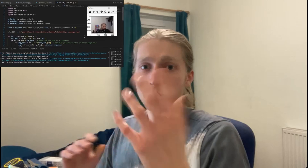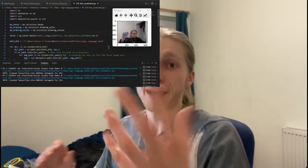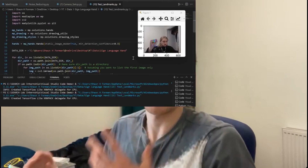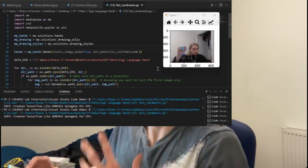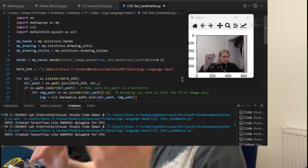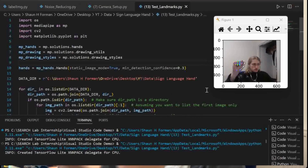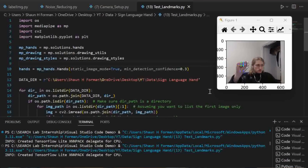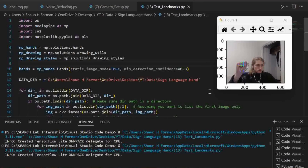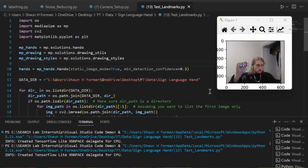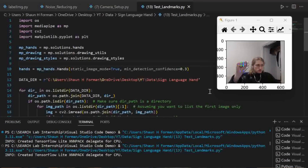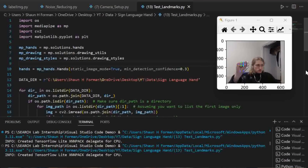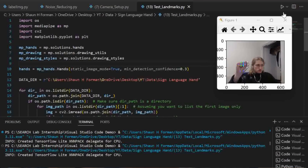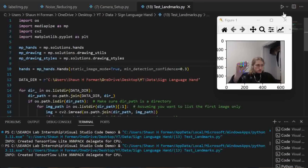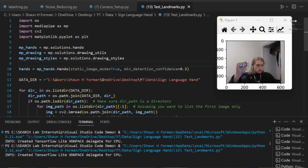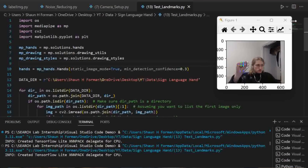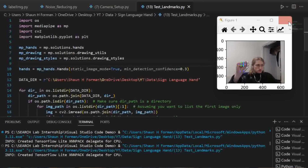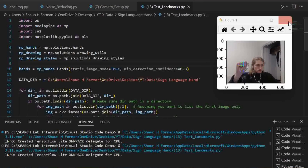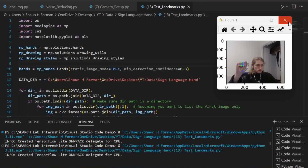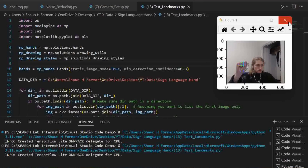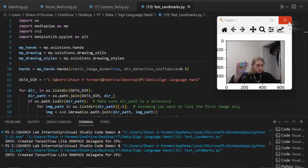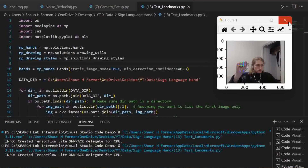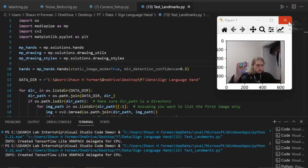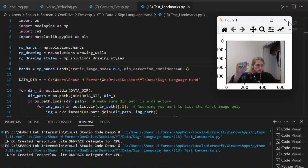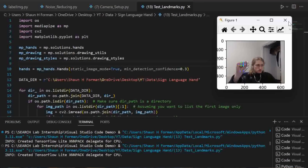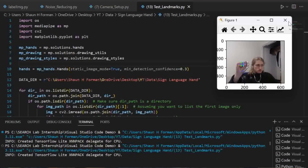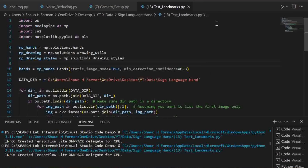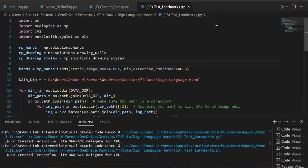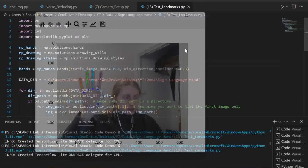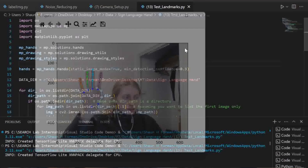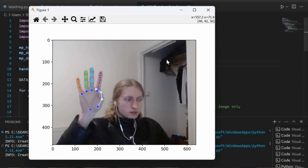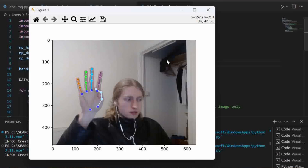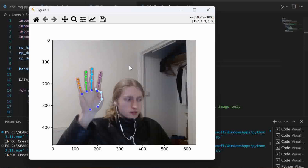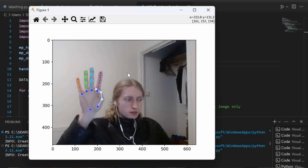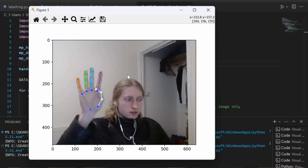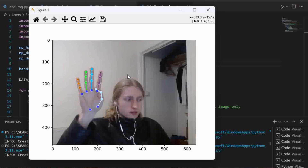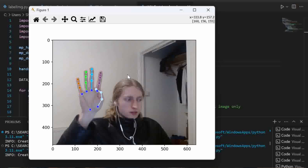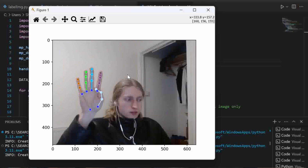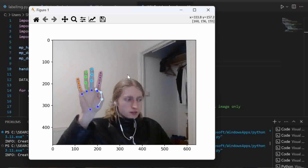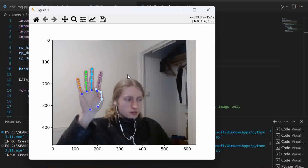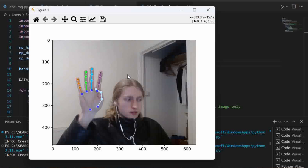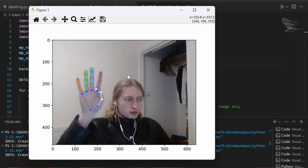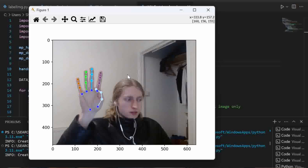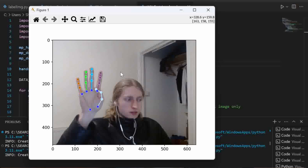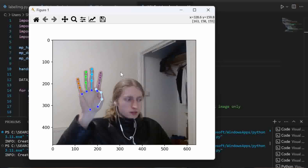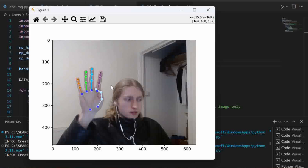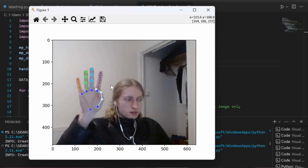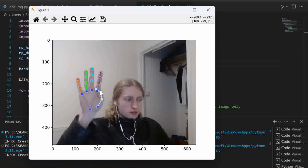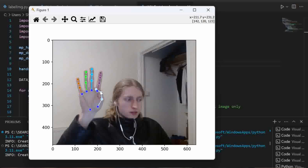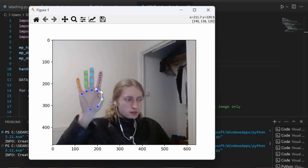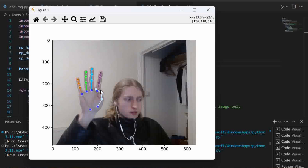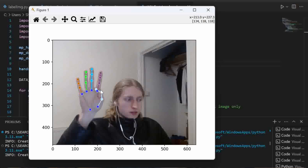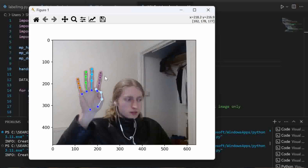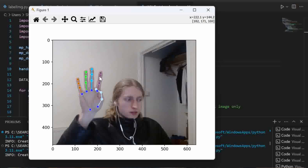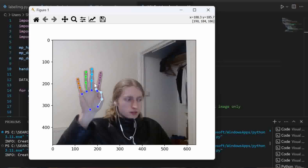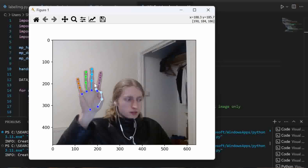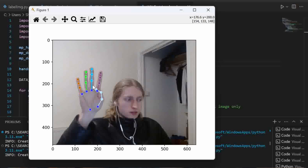And bang! With some coding shenanigans from the git of the hub, we get this. We get a sort of skeleton that forms on the hand, with each